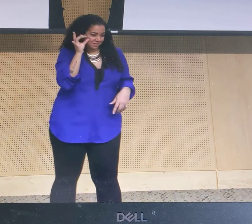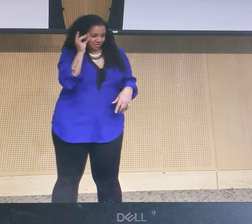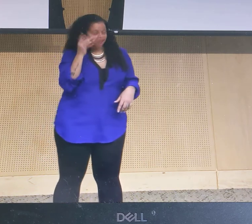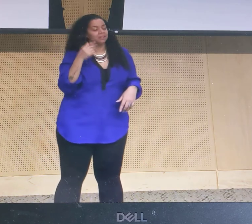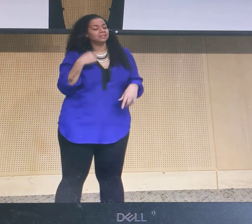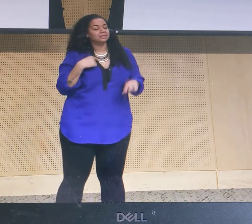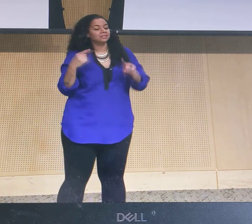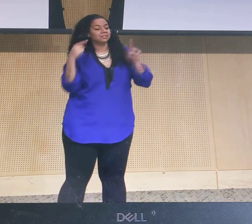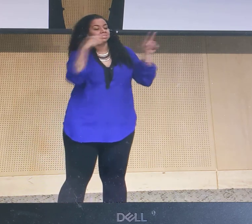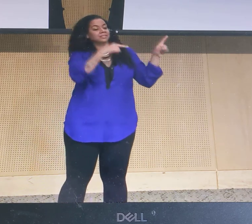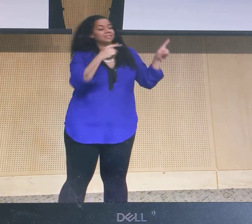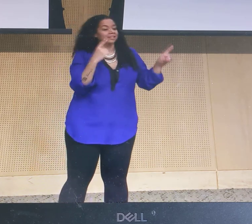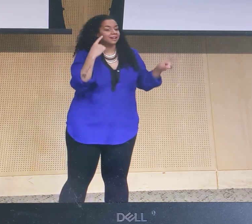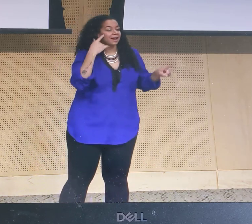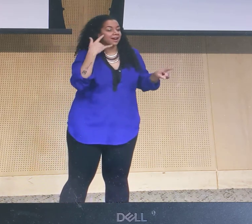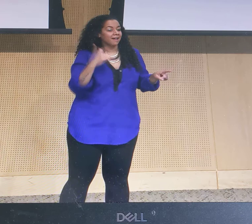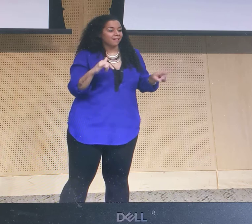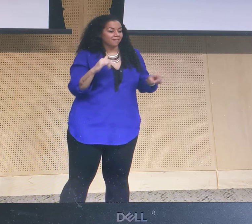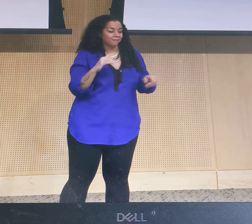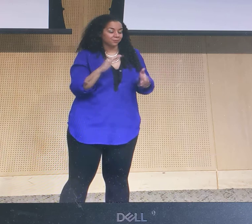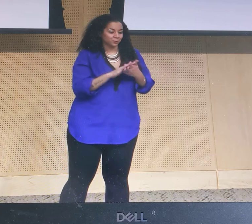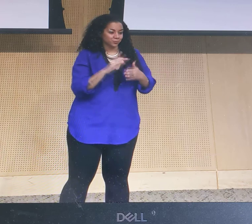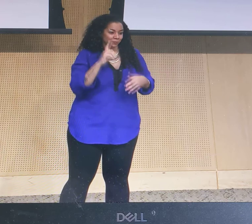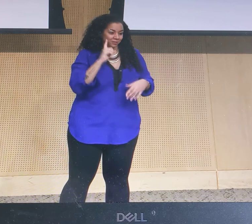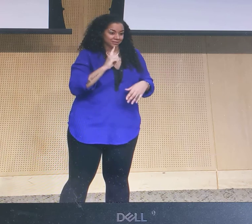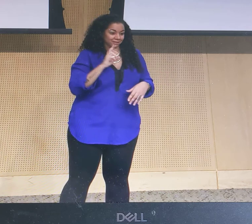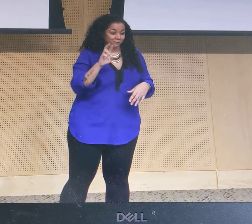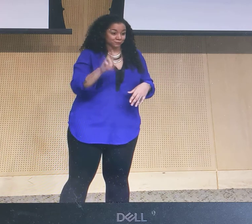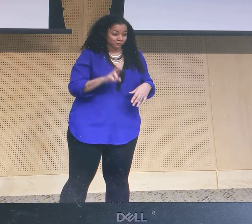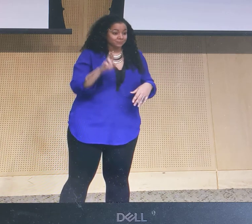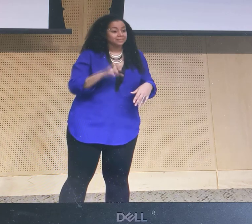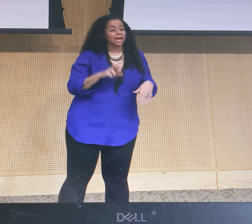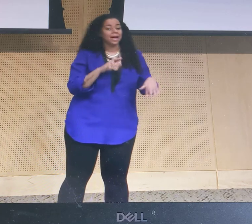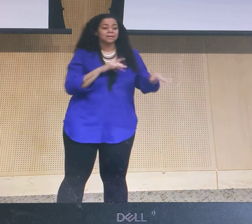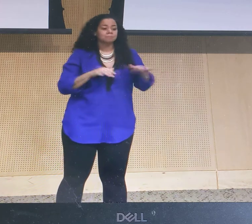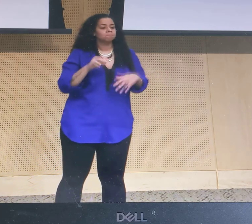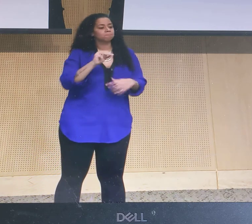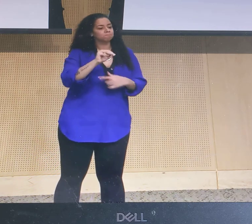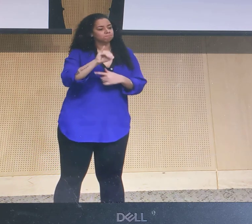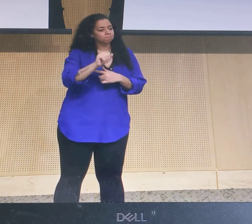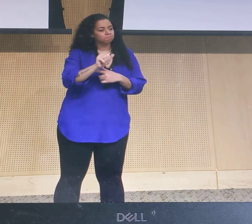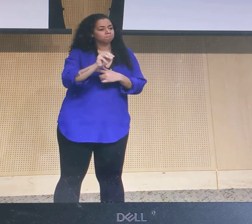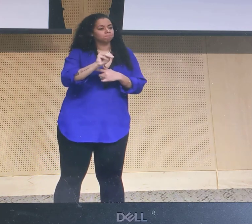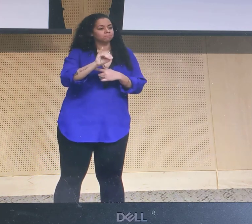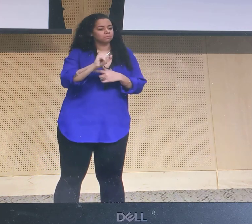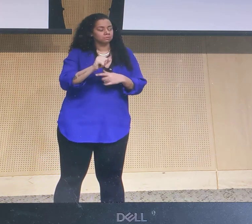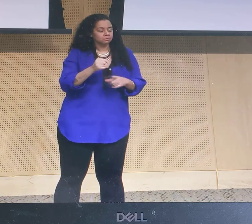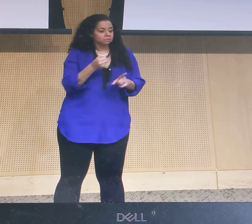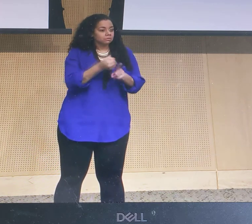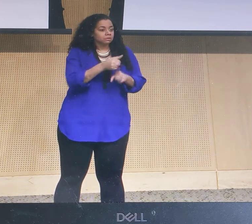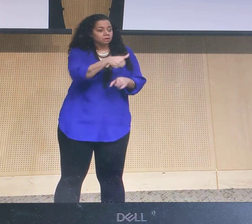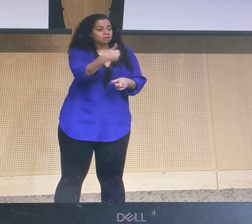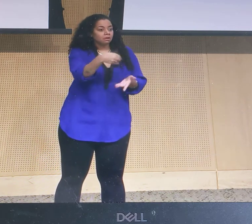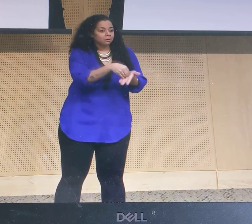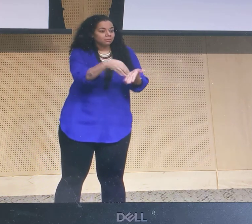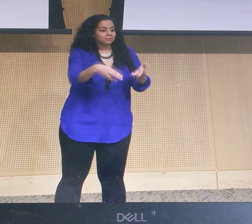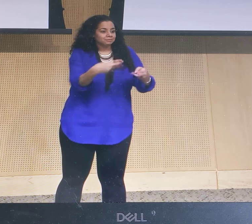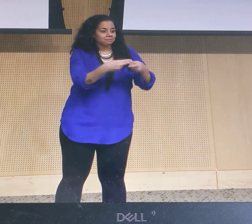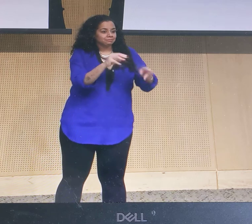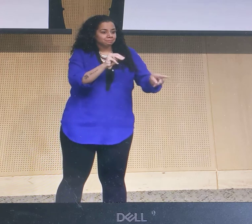This is my sign name. And it became so when I was in California at the School for the Deaf in Riverside. And there